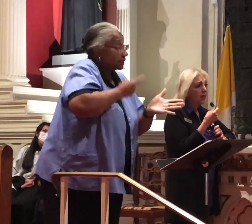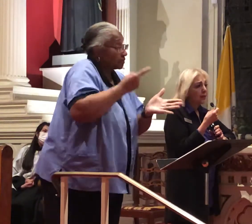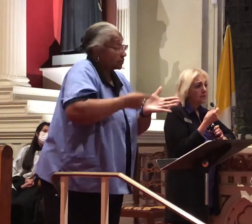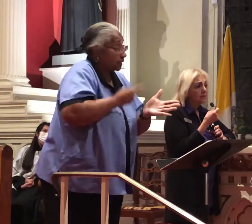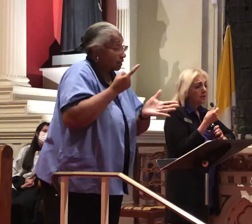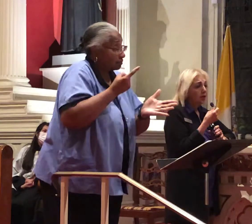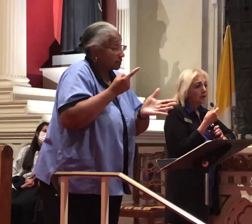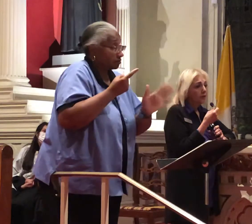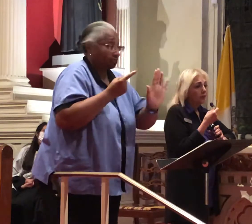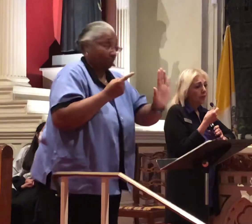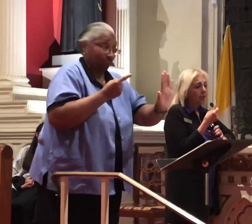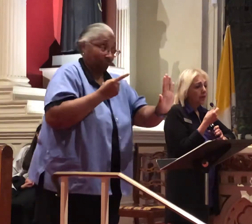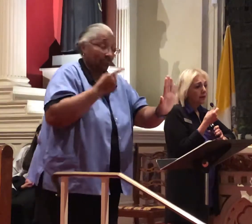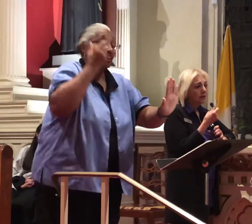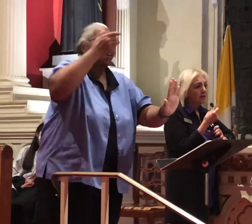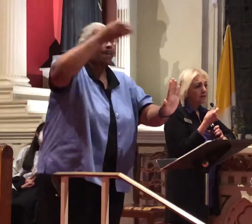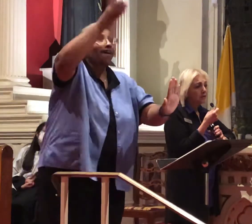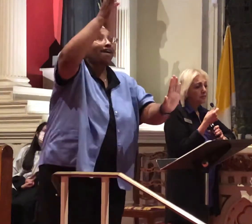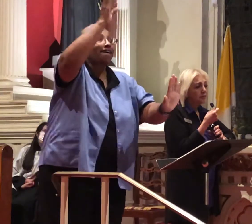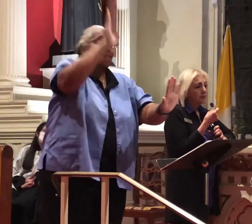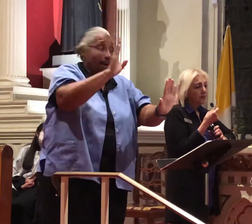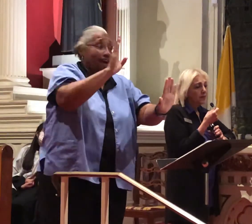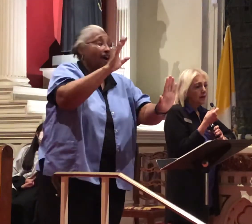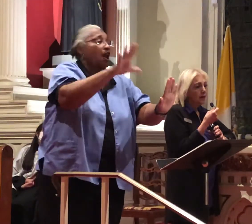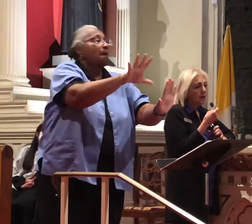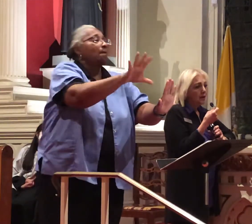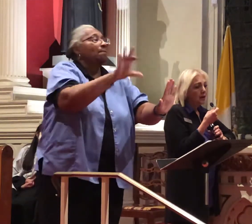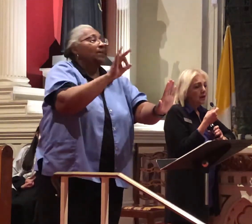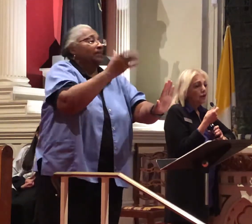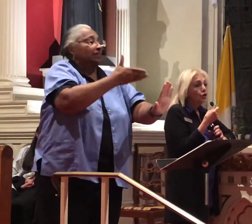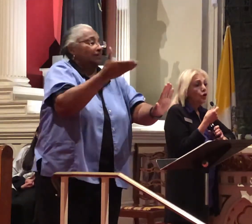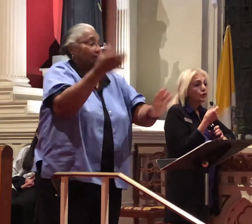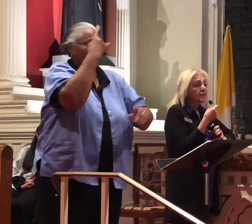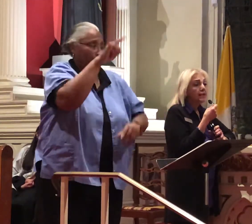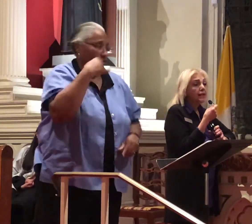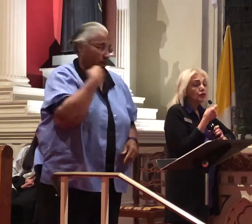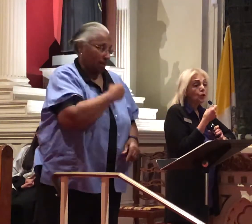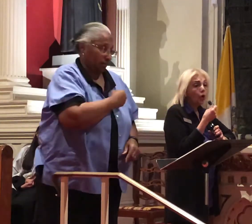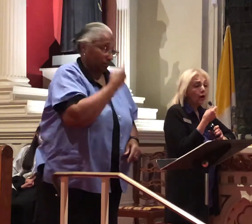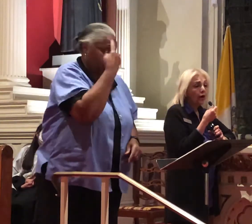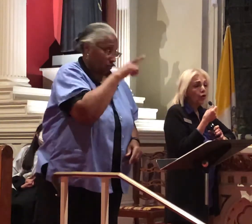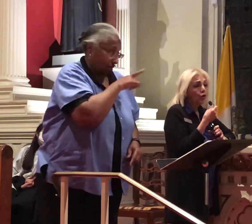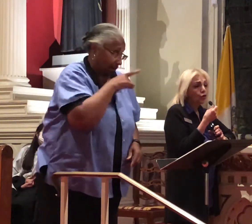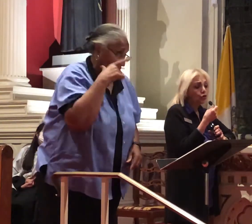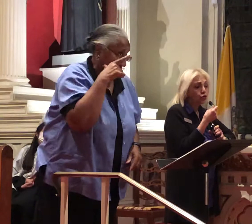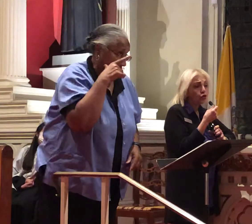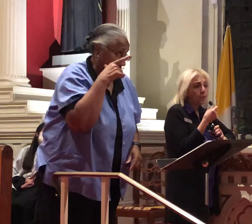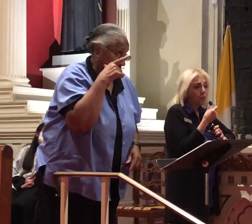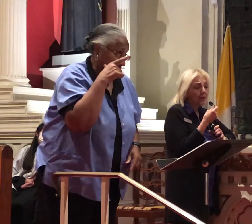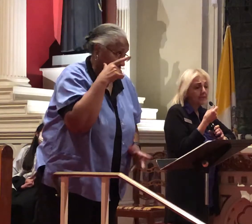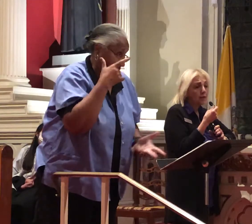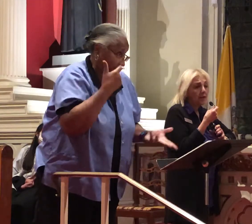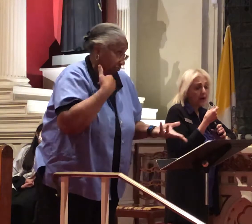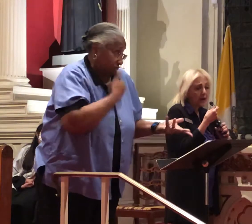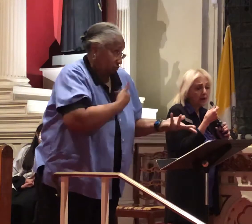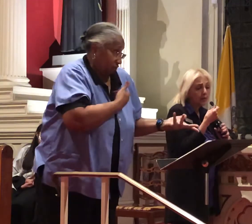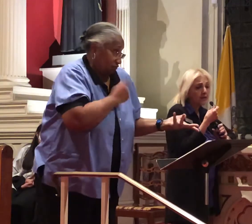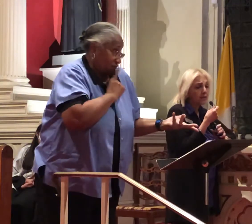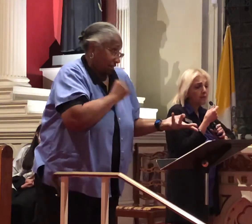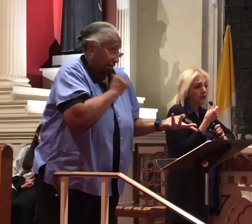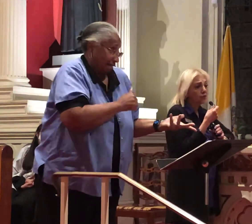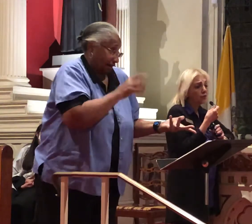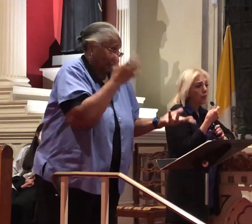God chooses what we have to do for Lent God chooses what we have to do for